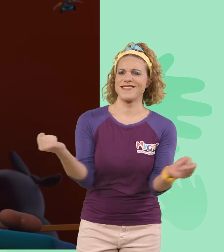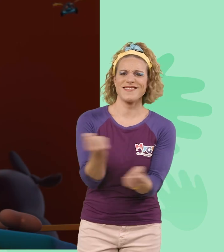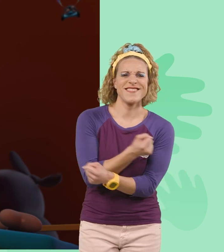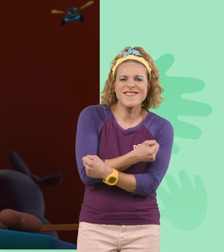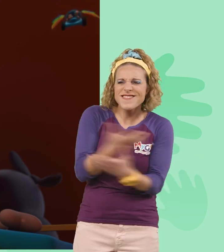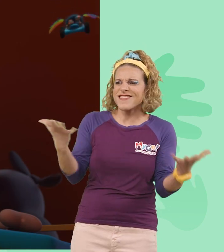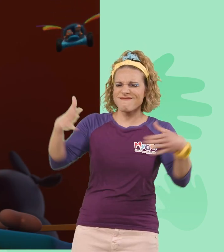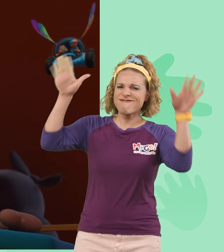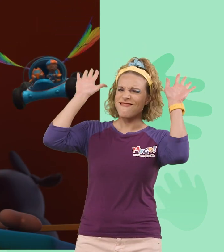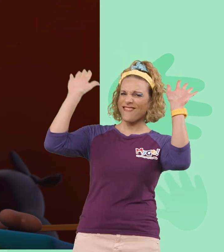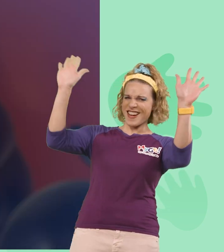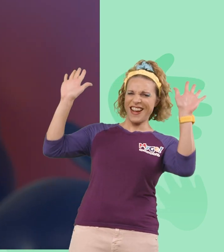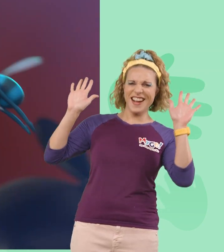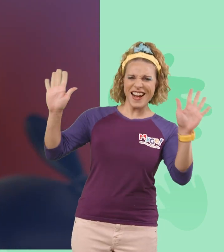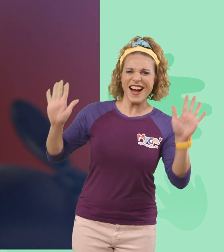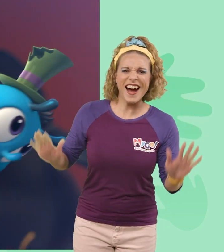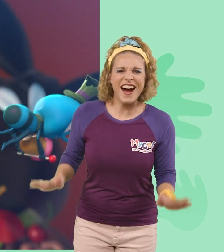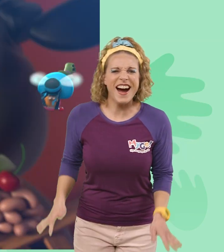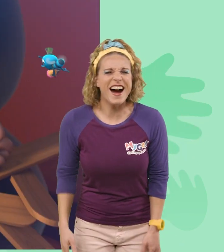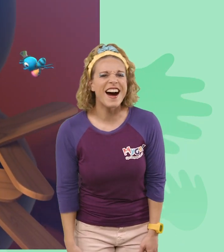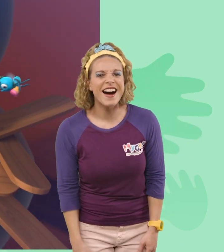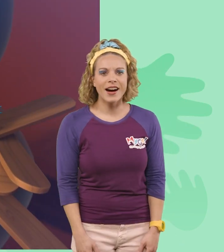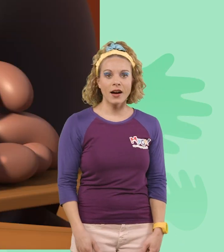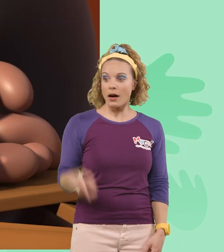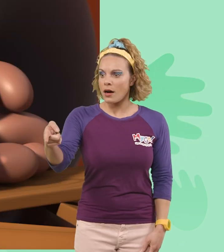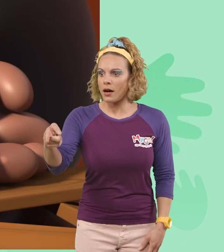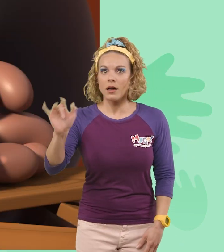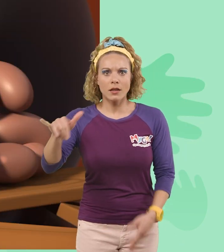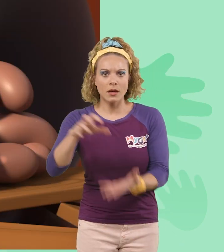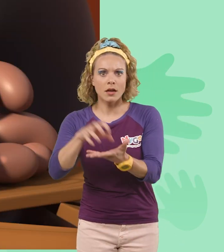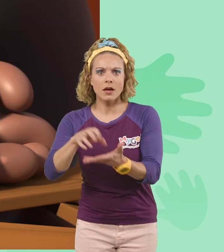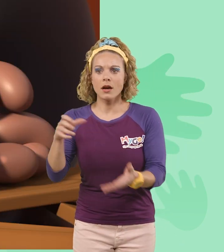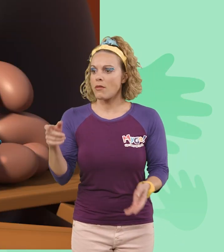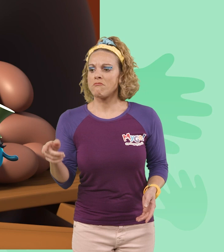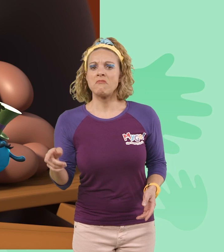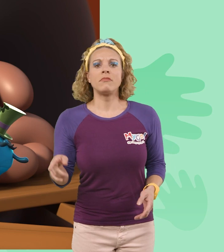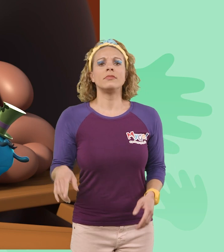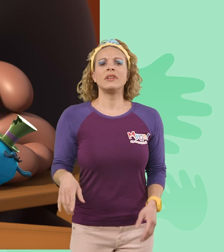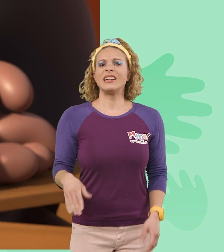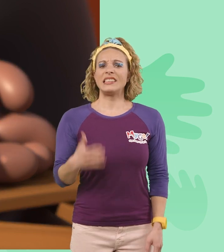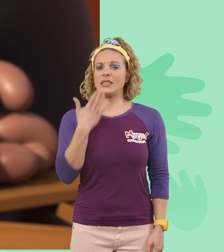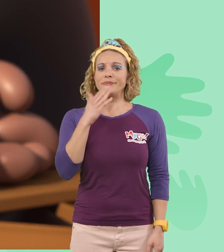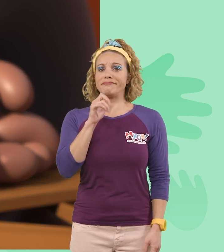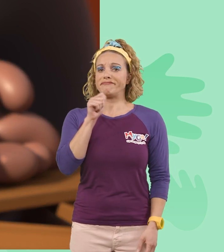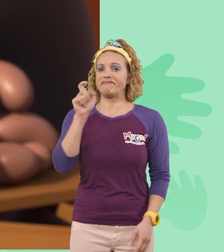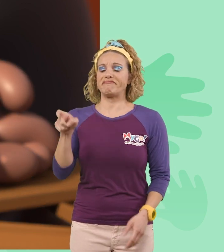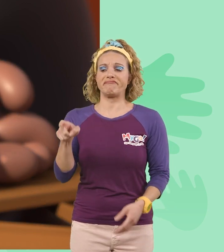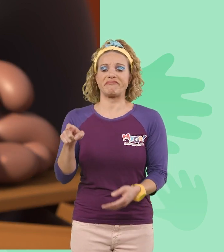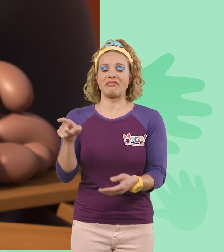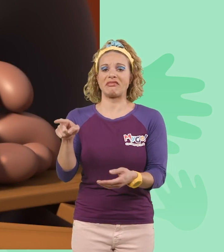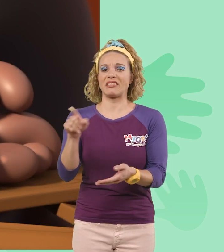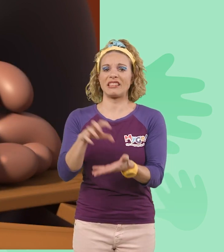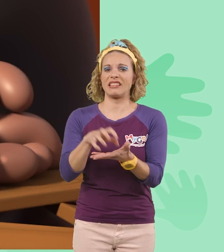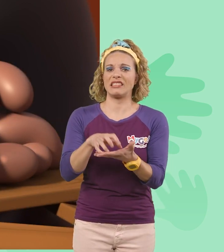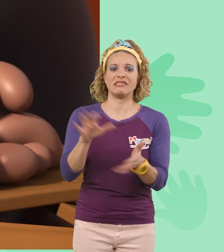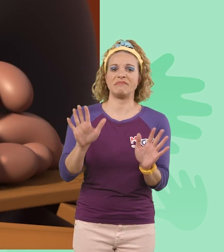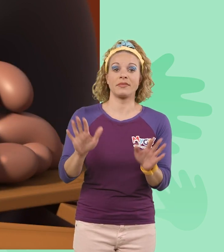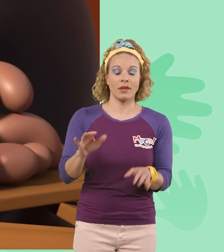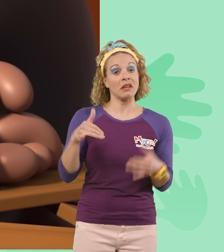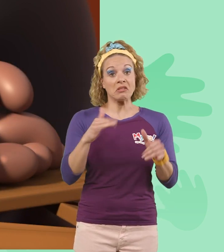Everything's coming up! Garbage! Was that cake? Oh no, that was not cake! Still good though! Gotta